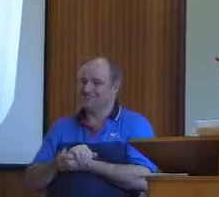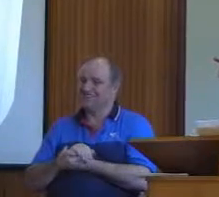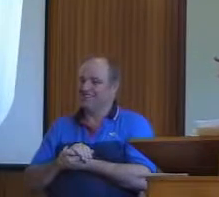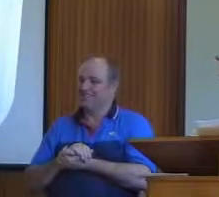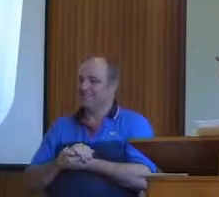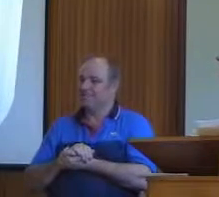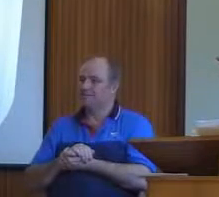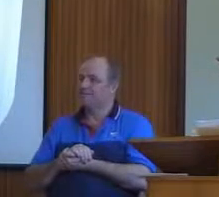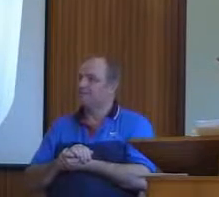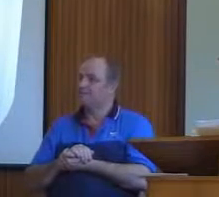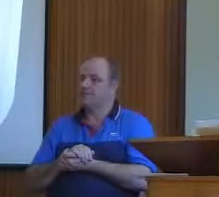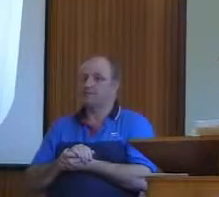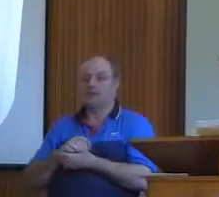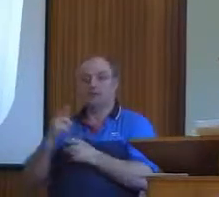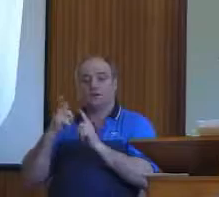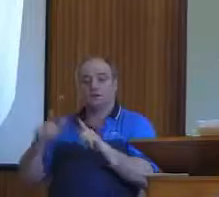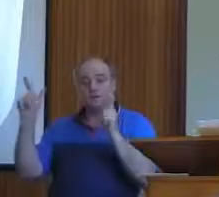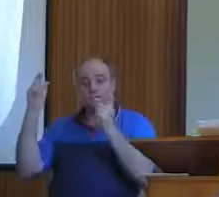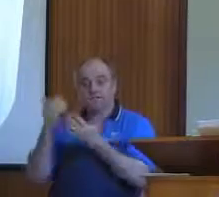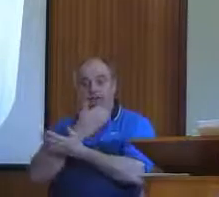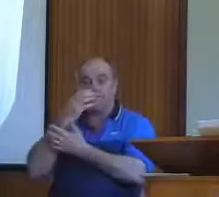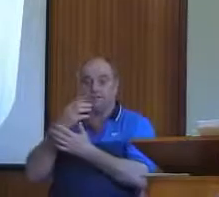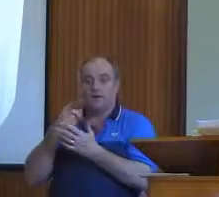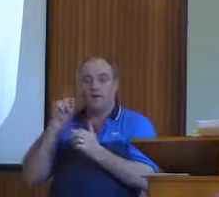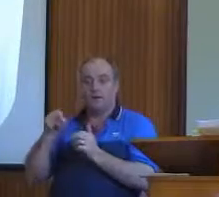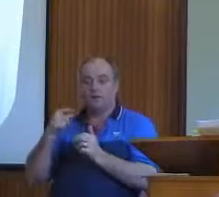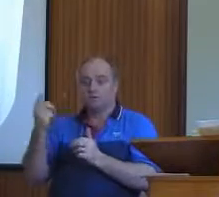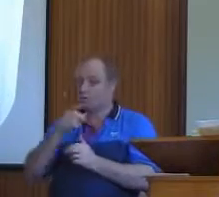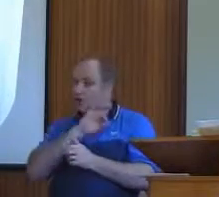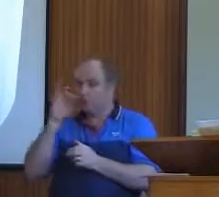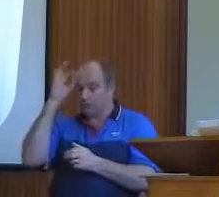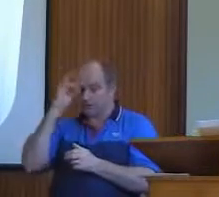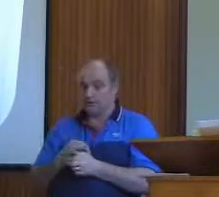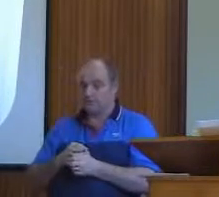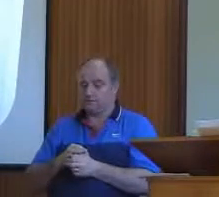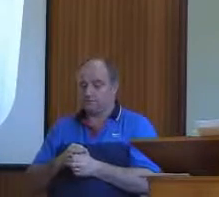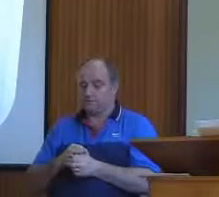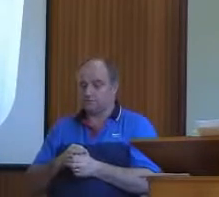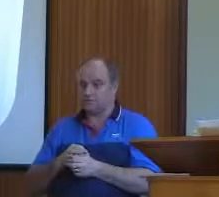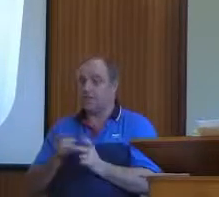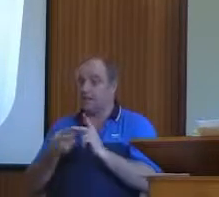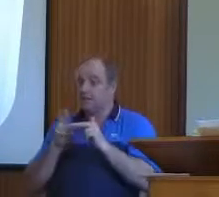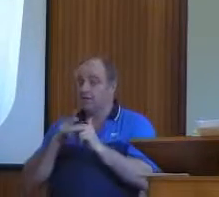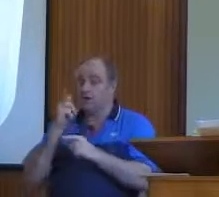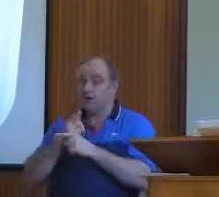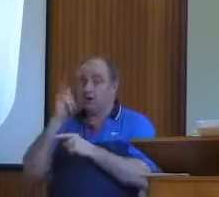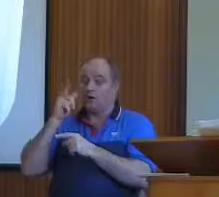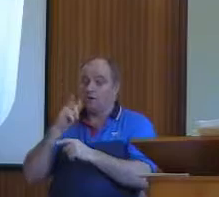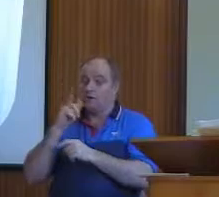the unbeliever, see that, would be to deny his own integrity and for a person